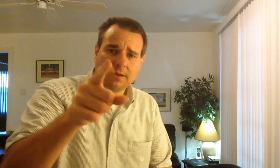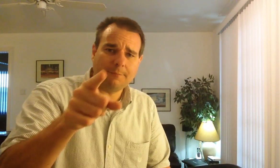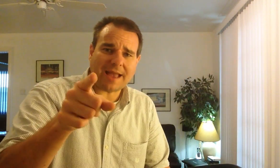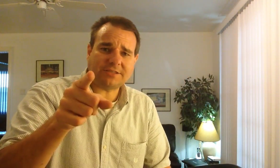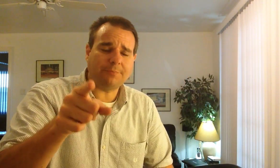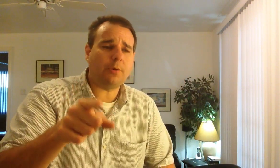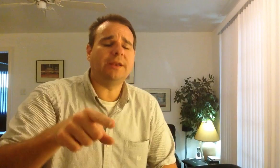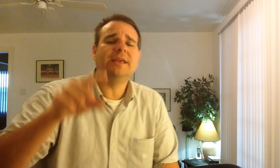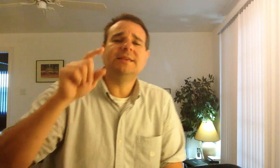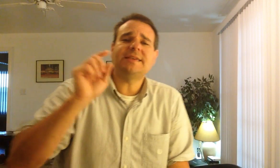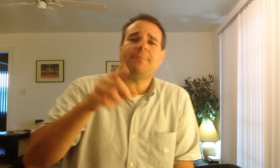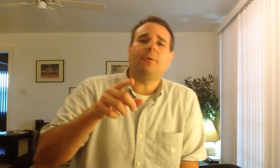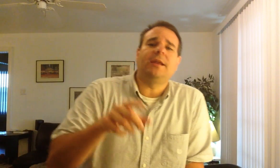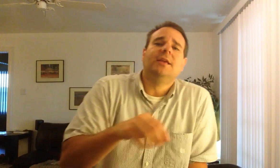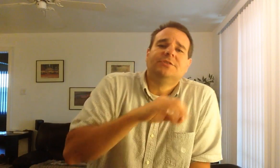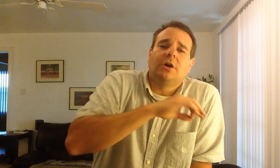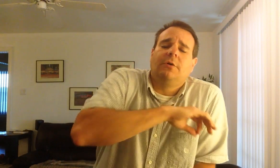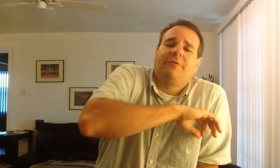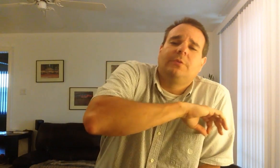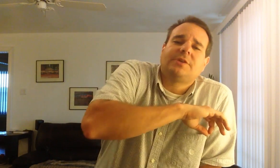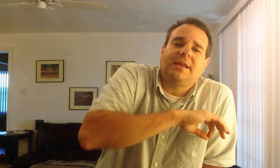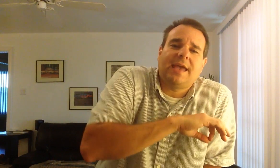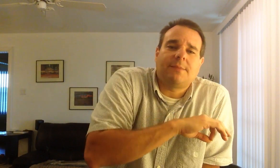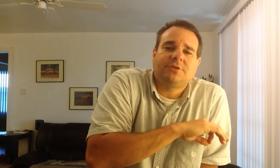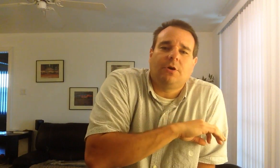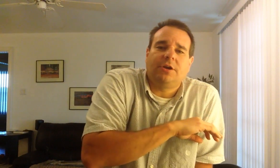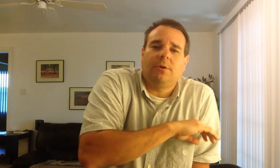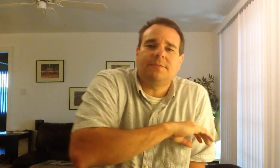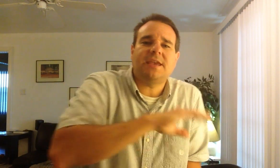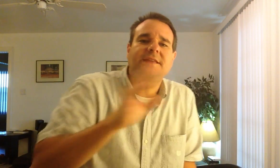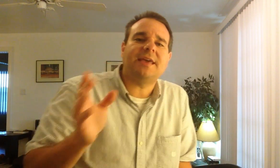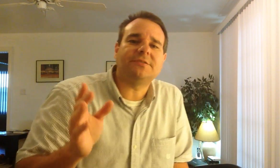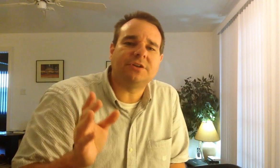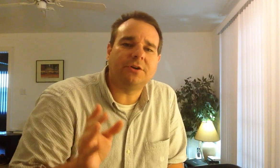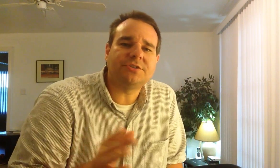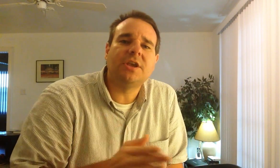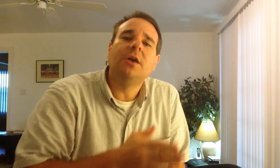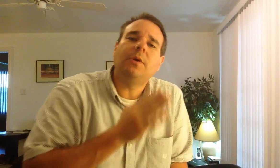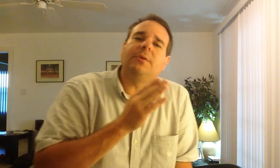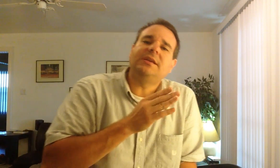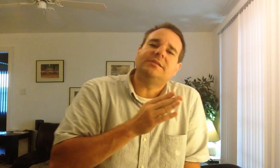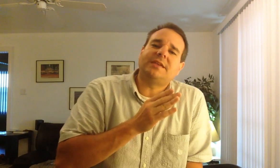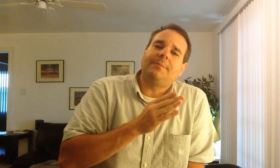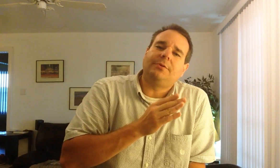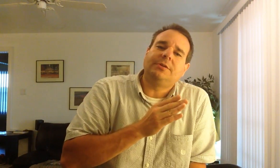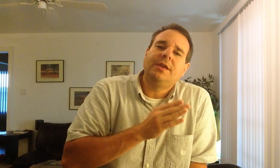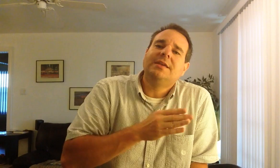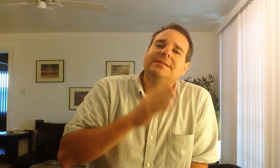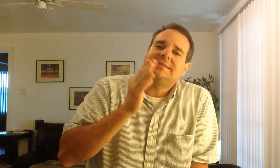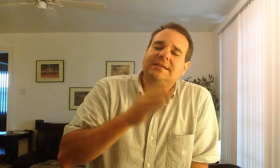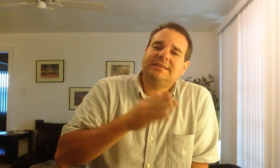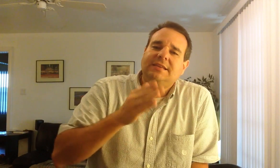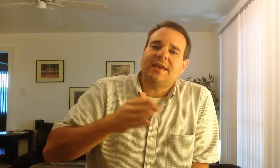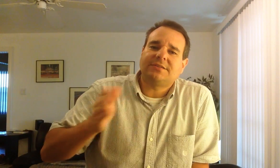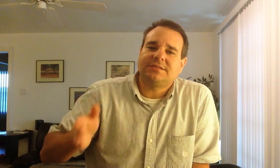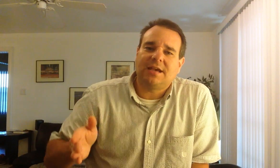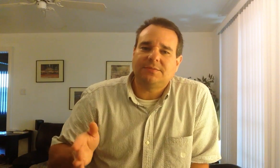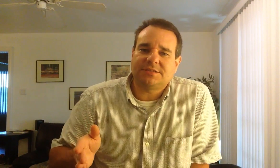Back to the point. Sample rate. So, if we were trying to capture audio up to 8,000 hertz, we would need to sample 16,000 times a